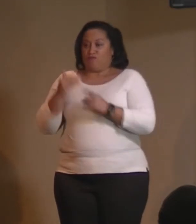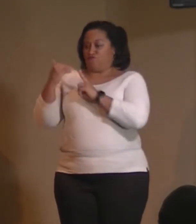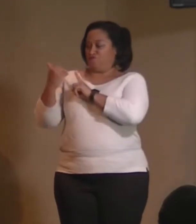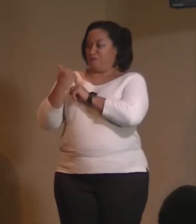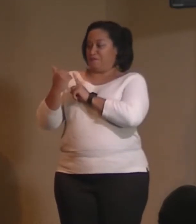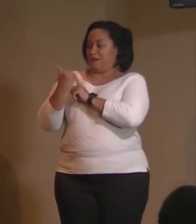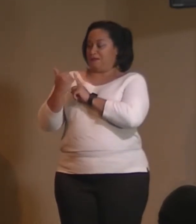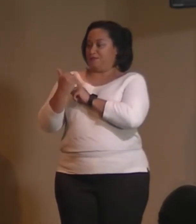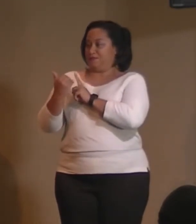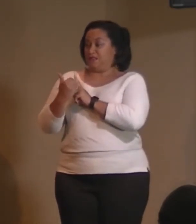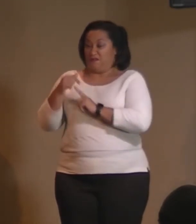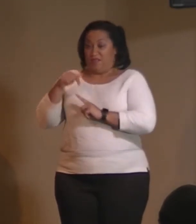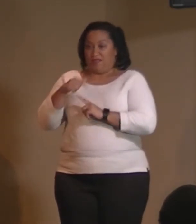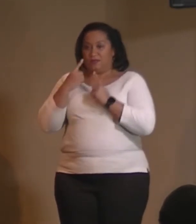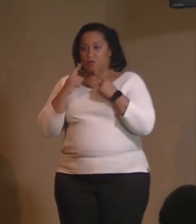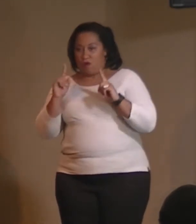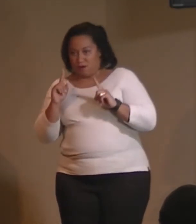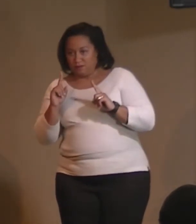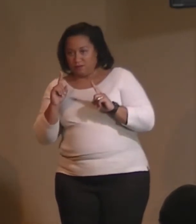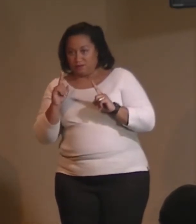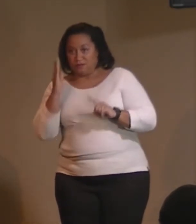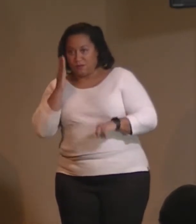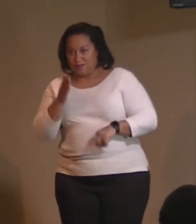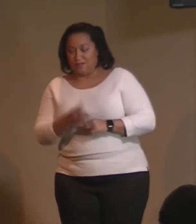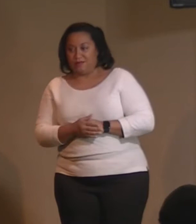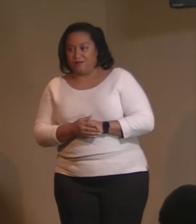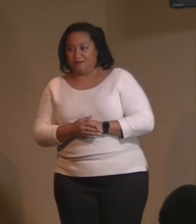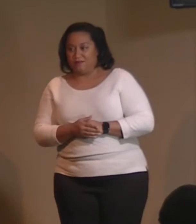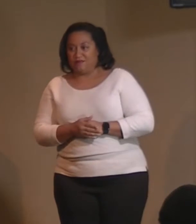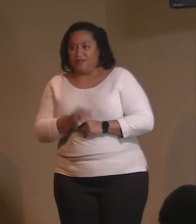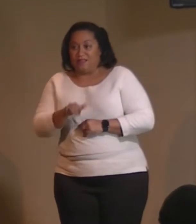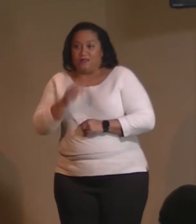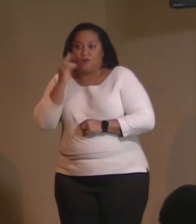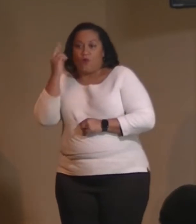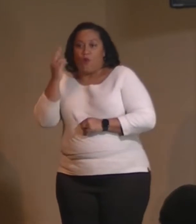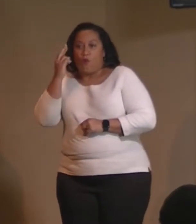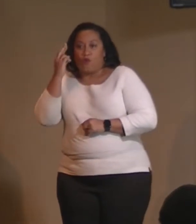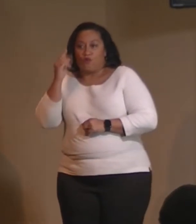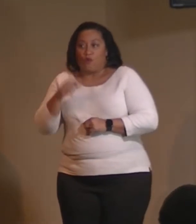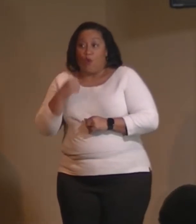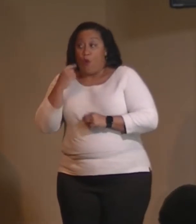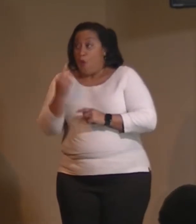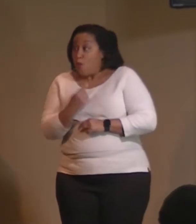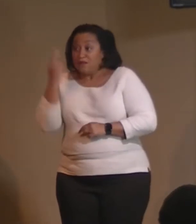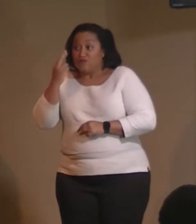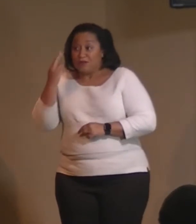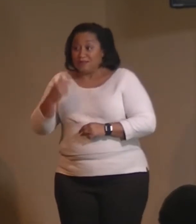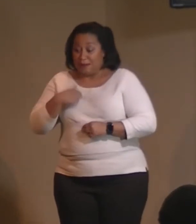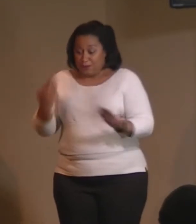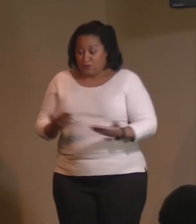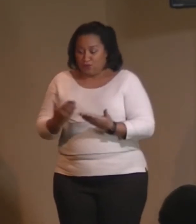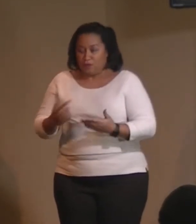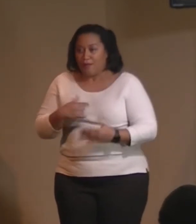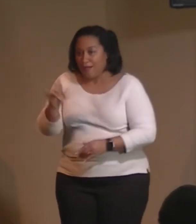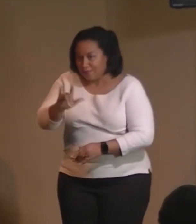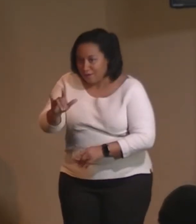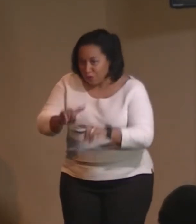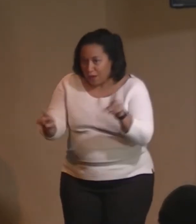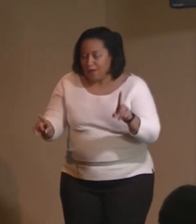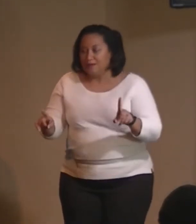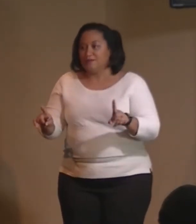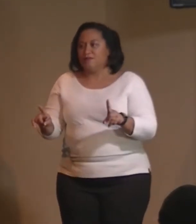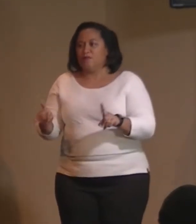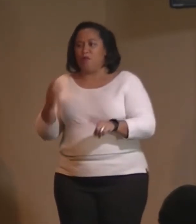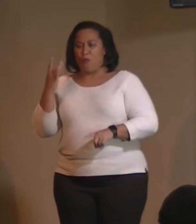this works. Like, that's the only reason I'm here. Well, I mean, I love you all. But other than that,